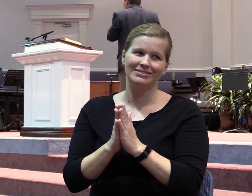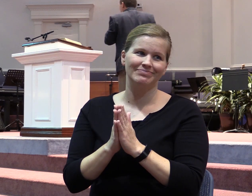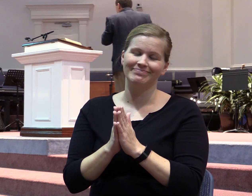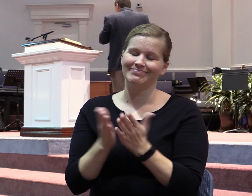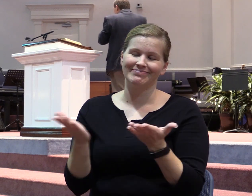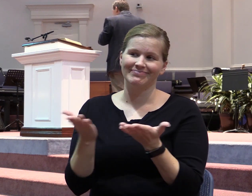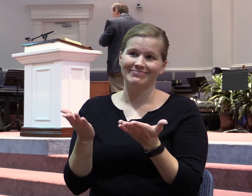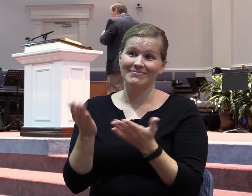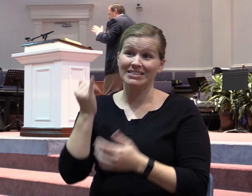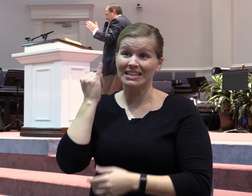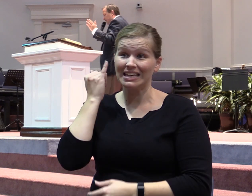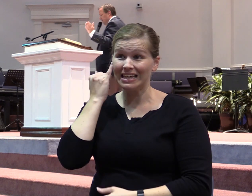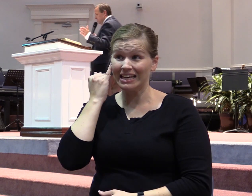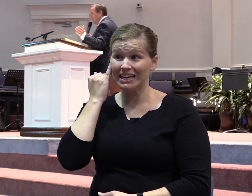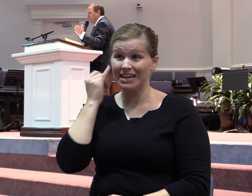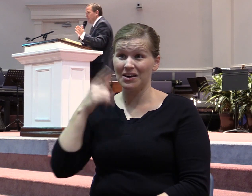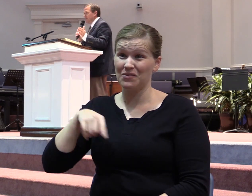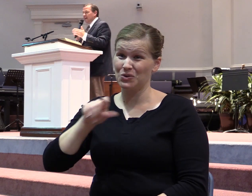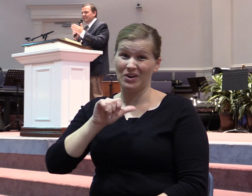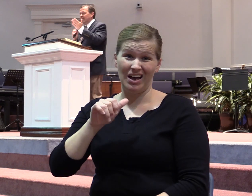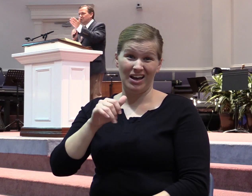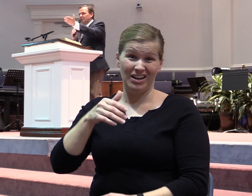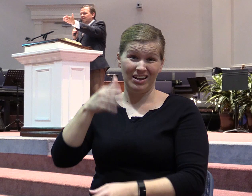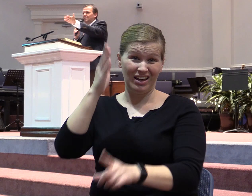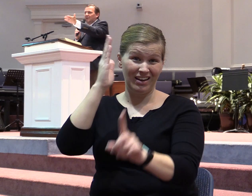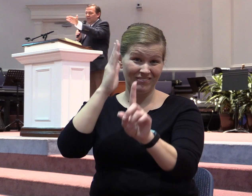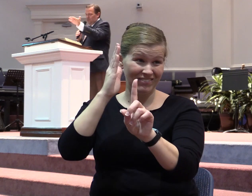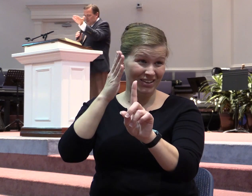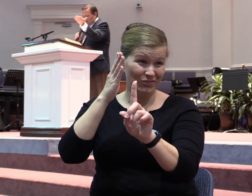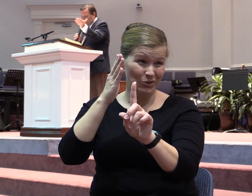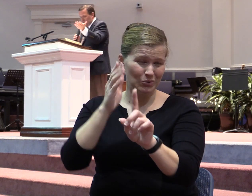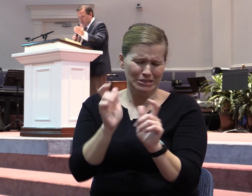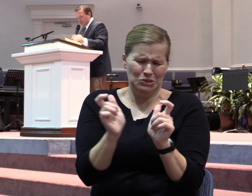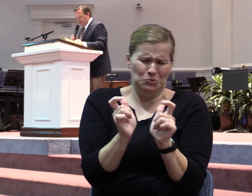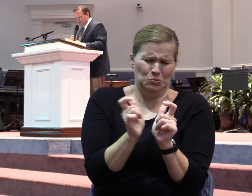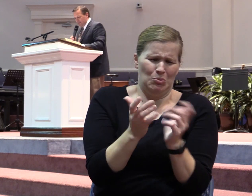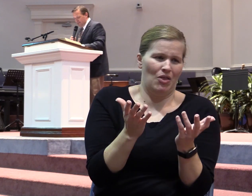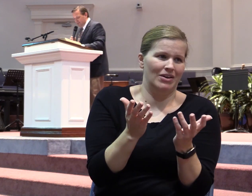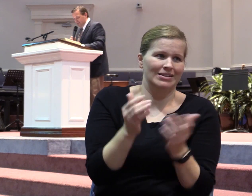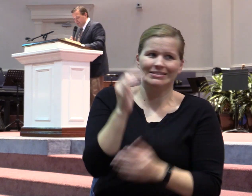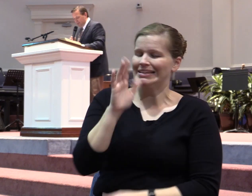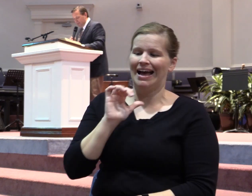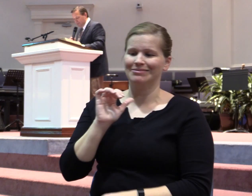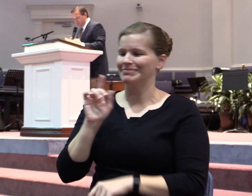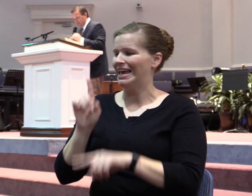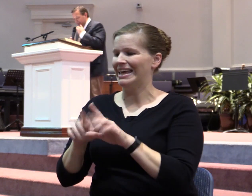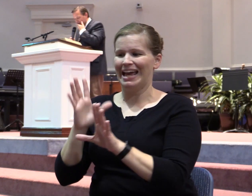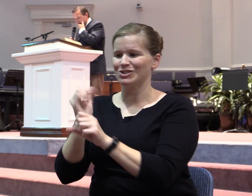If you haven't been found faithful in the small things, I can't trust you with, with large things. Does that make sense? Yes.